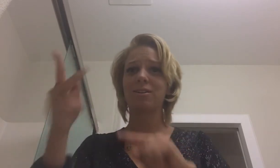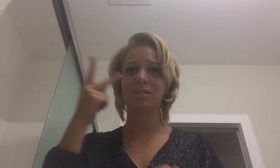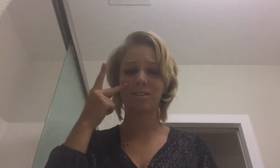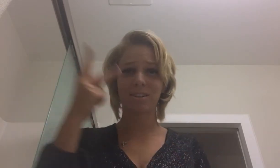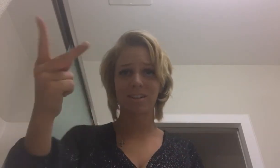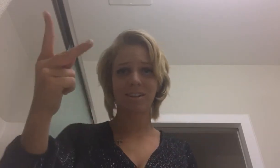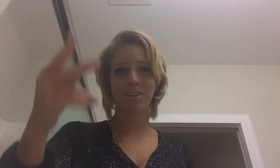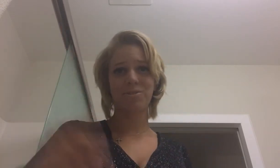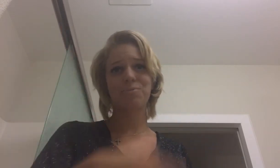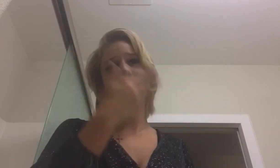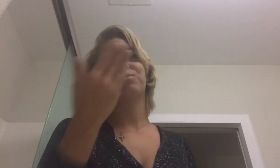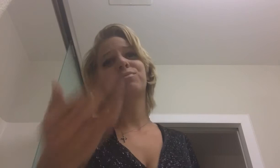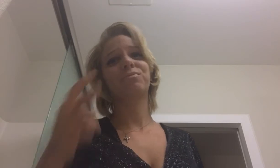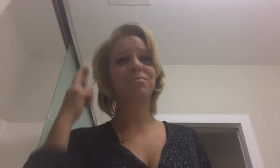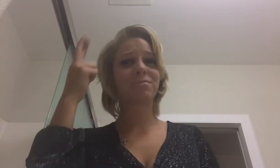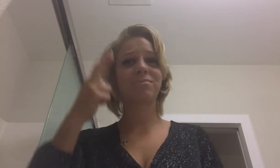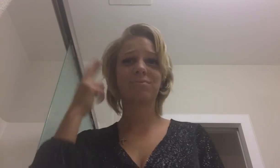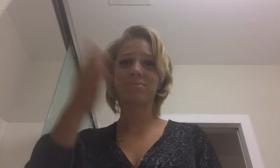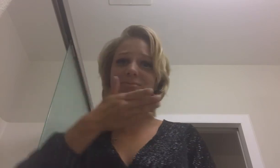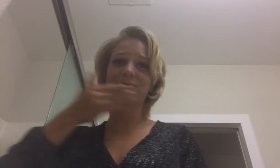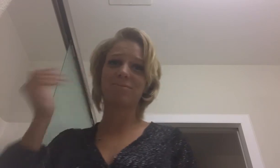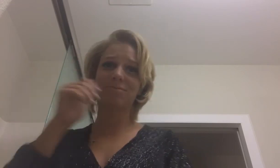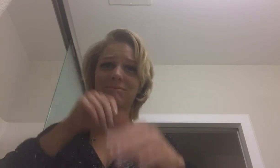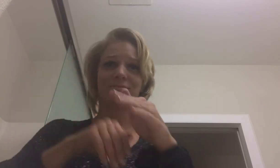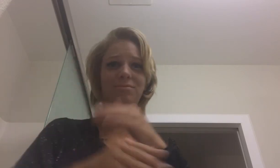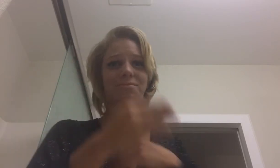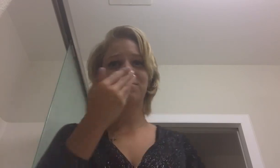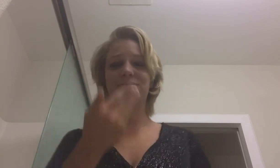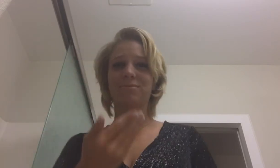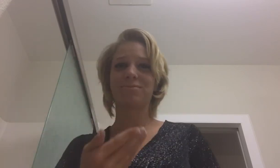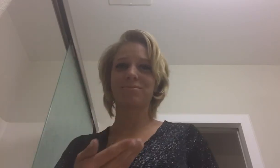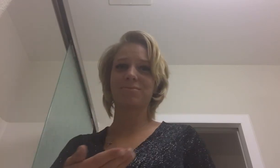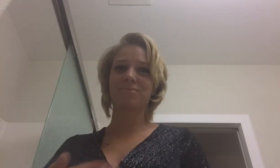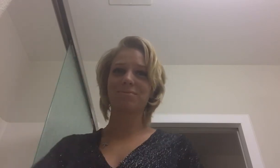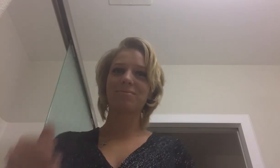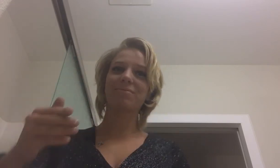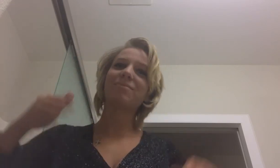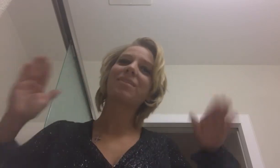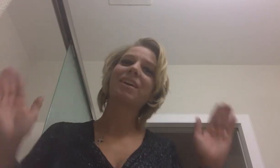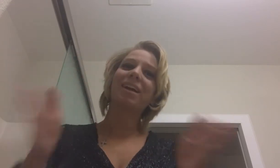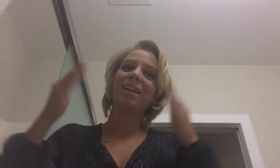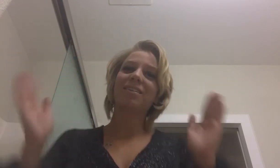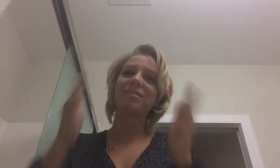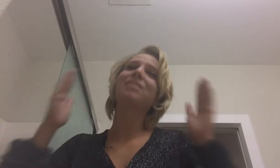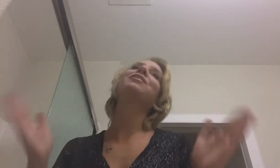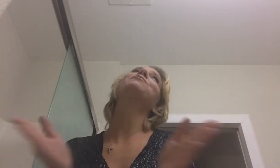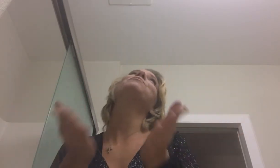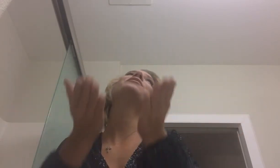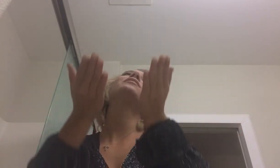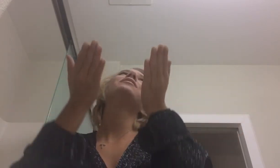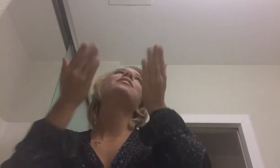couldn't see You saw the best there was to me You didn't know